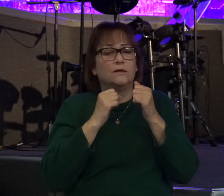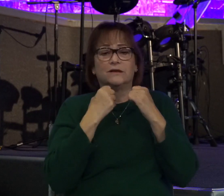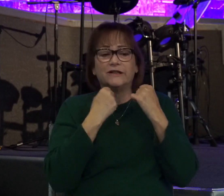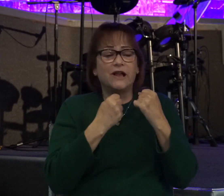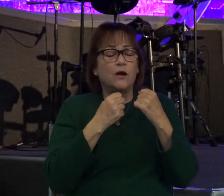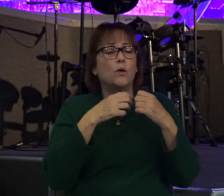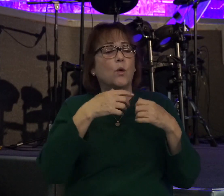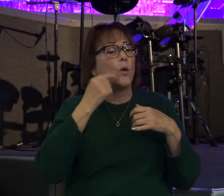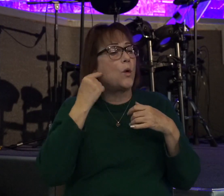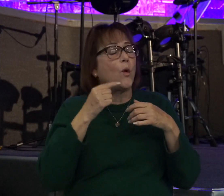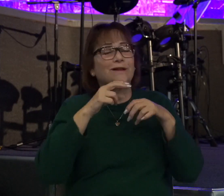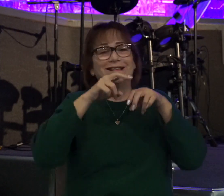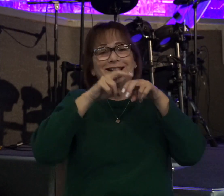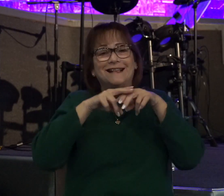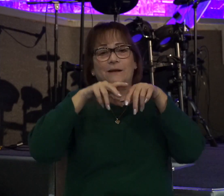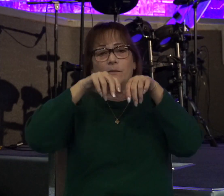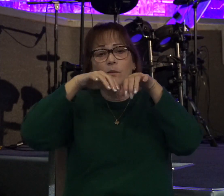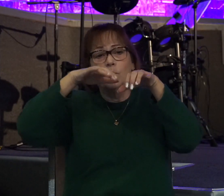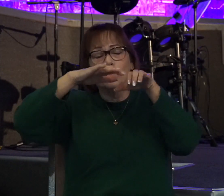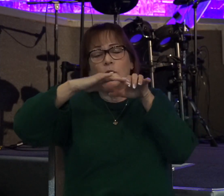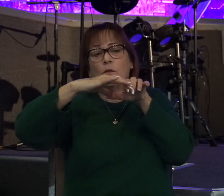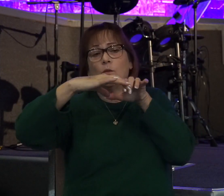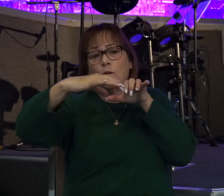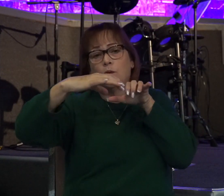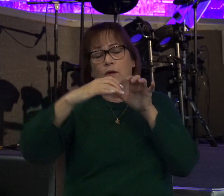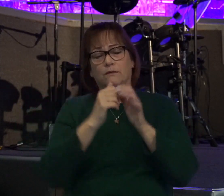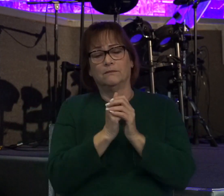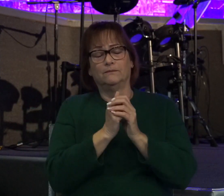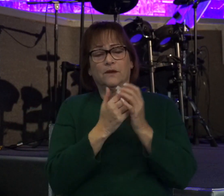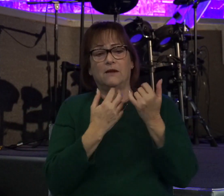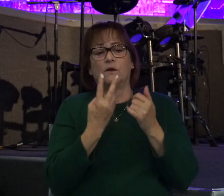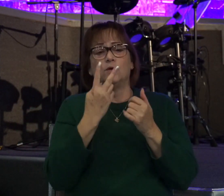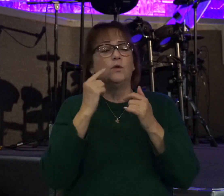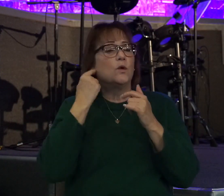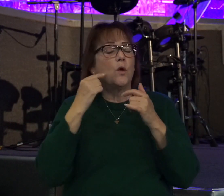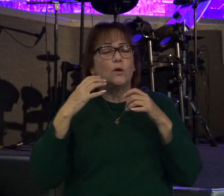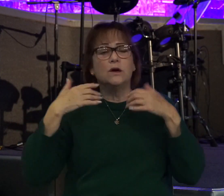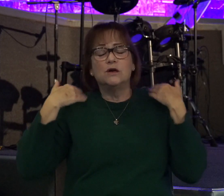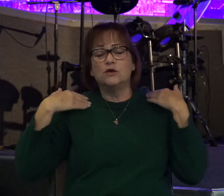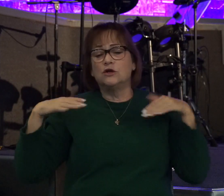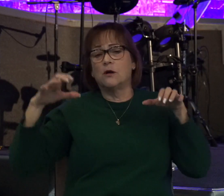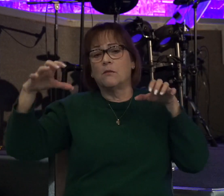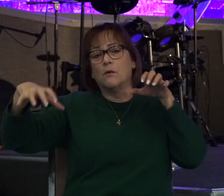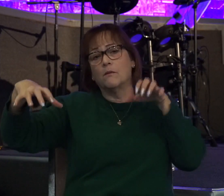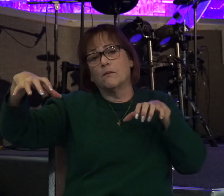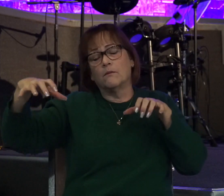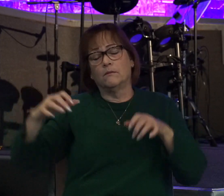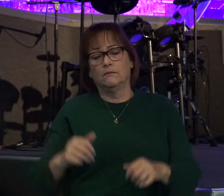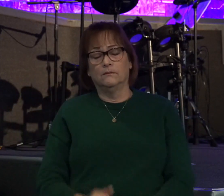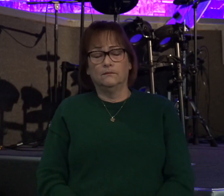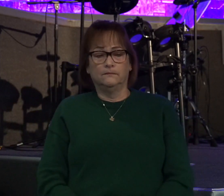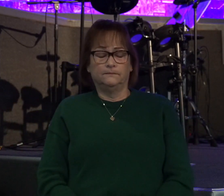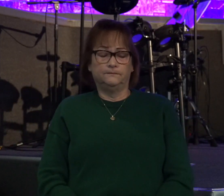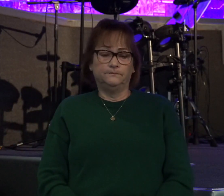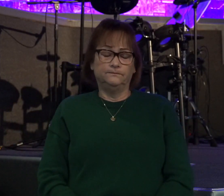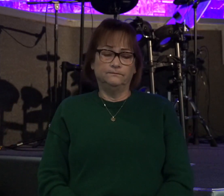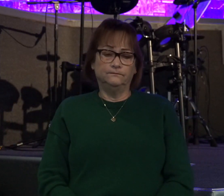on the top of it or lid. And have two golden share of them on each side. The wings